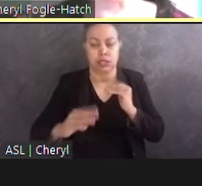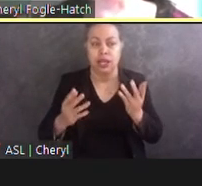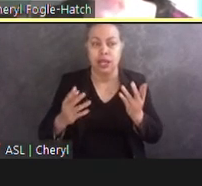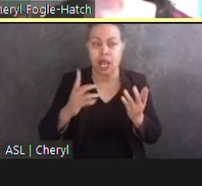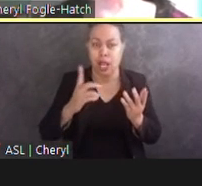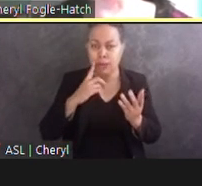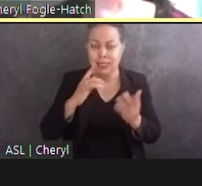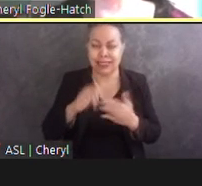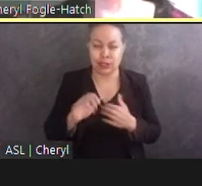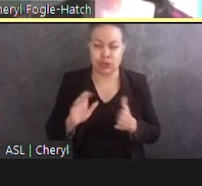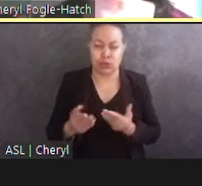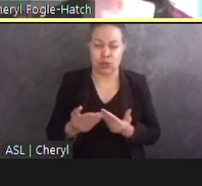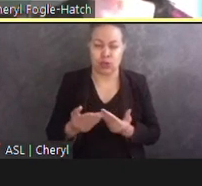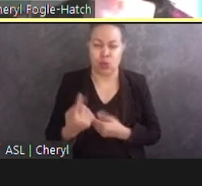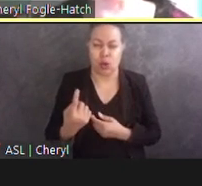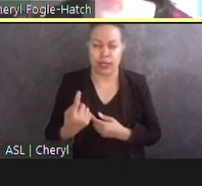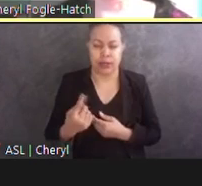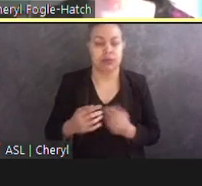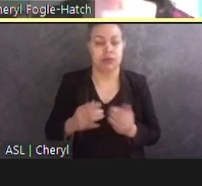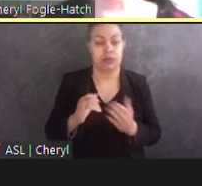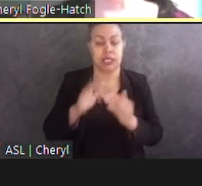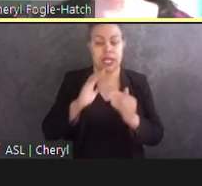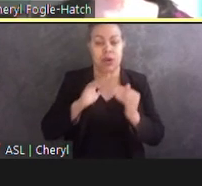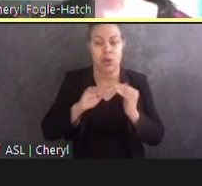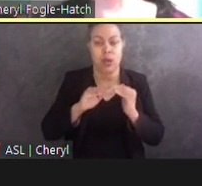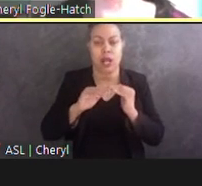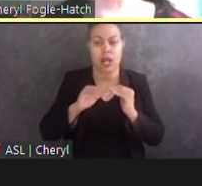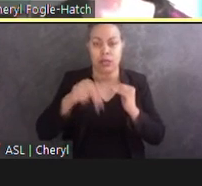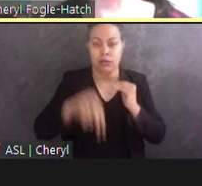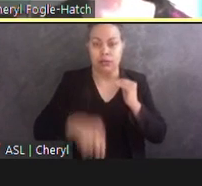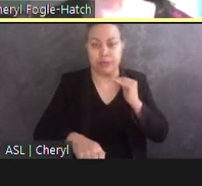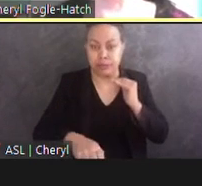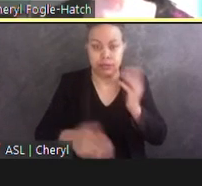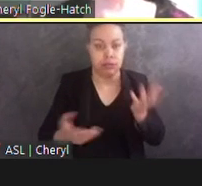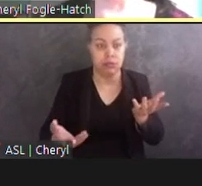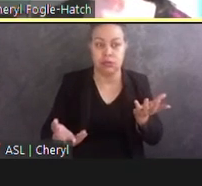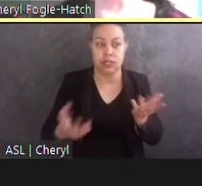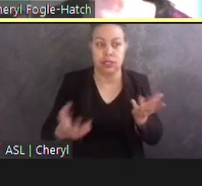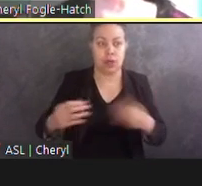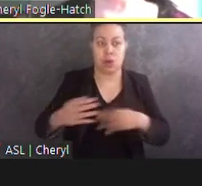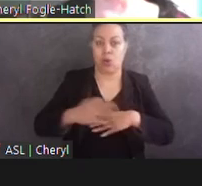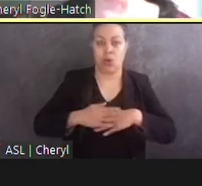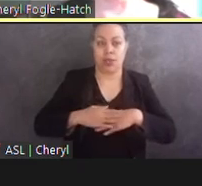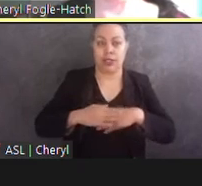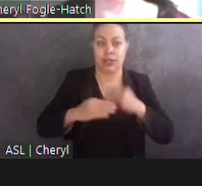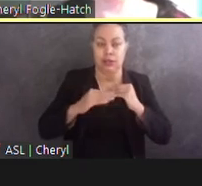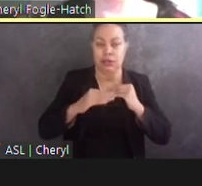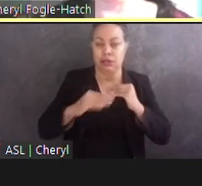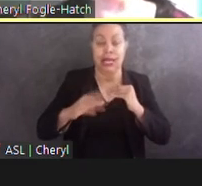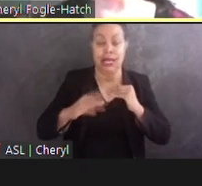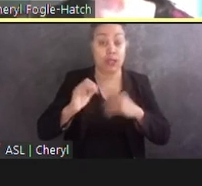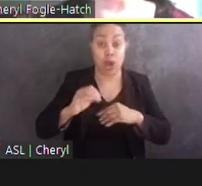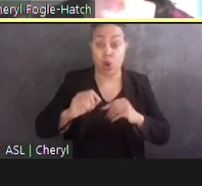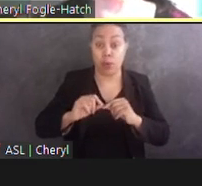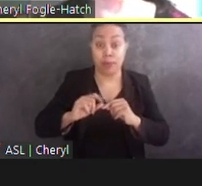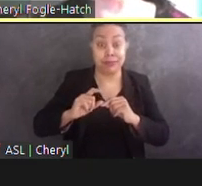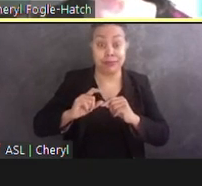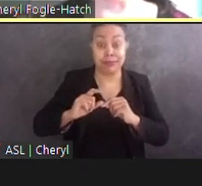couple feet straight down with no difference in elevation between the lip of the fountain and the surrounding sidewalk.